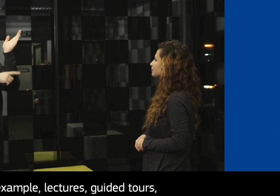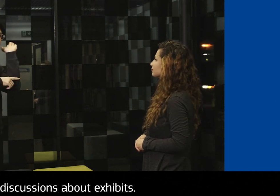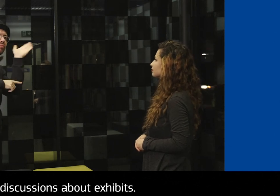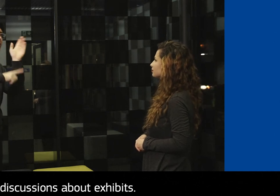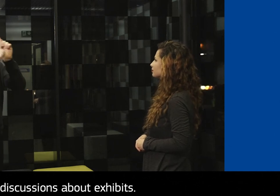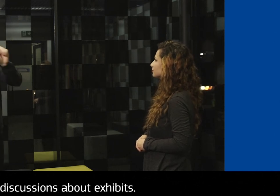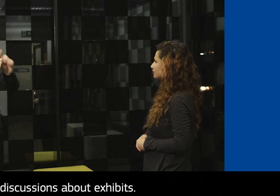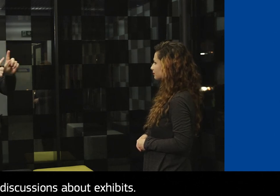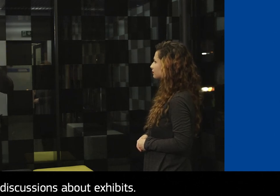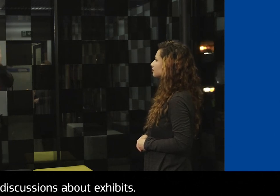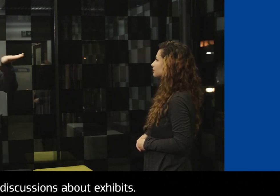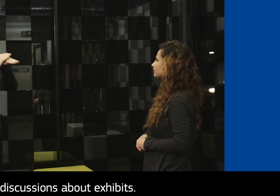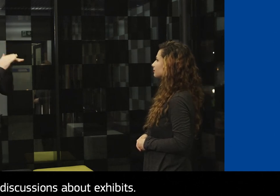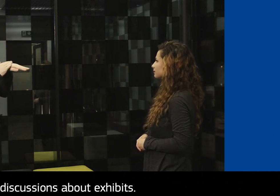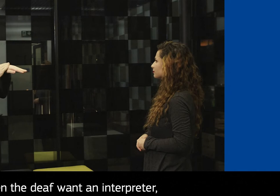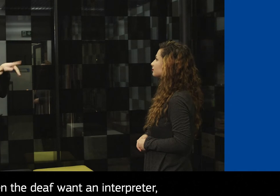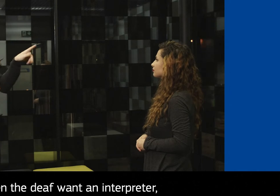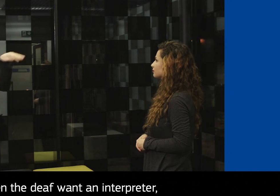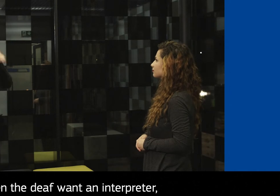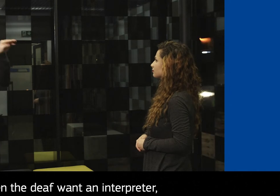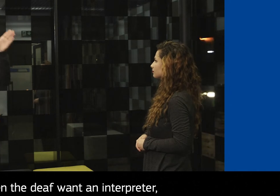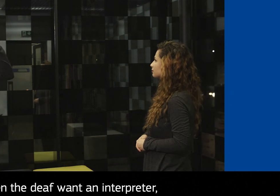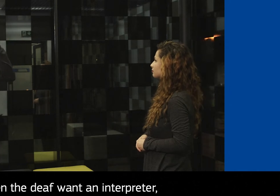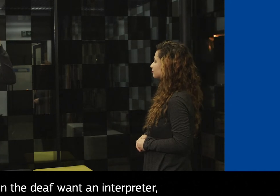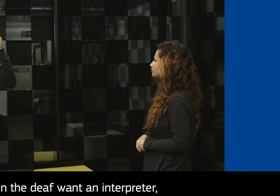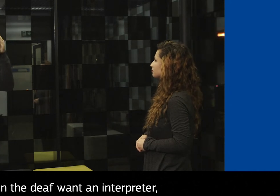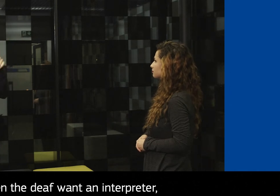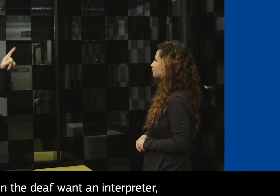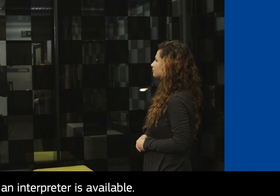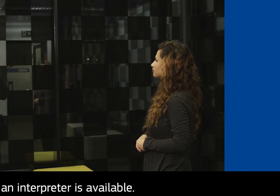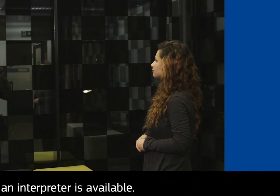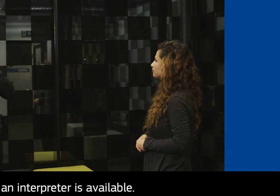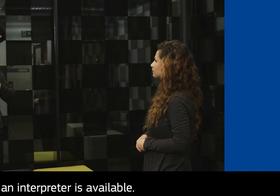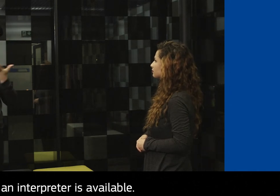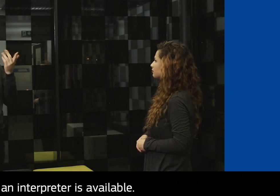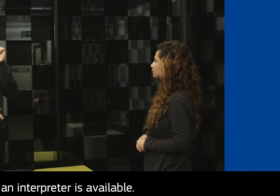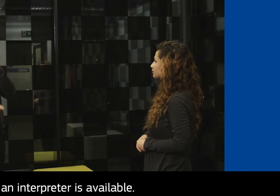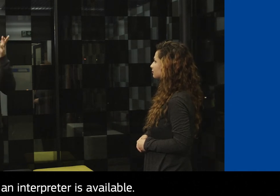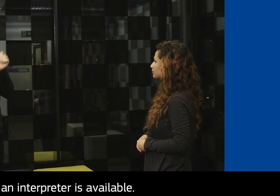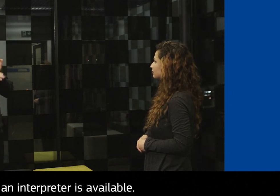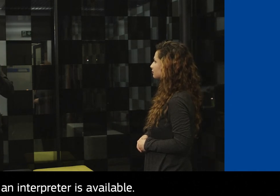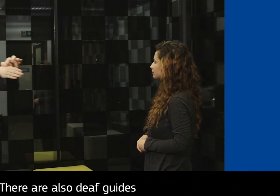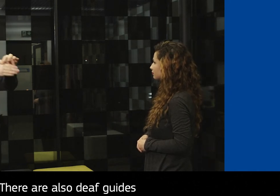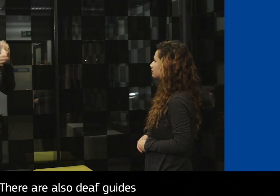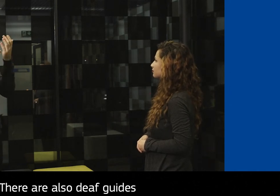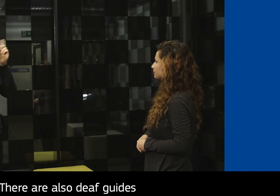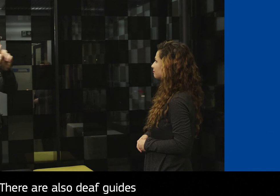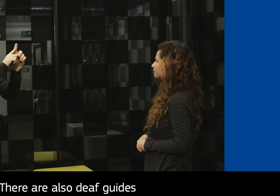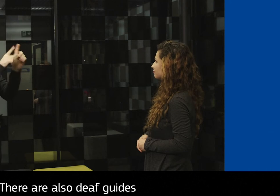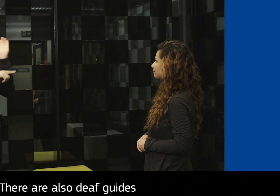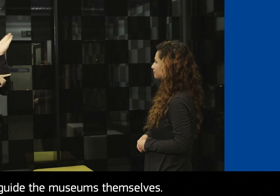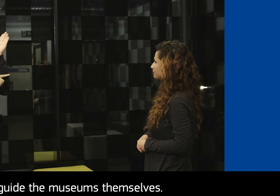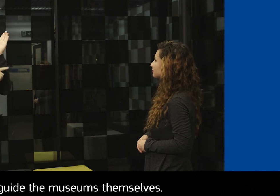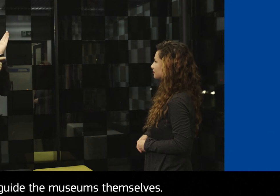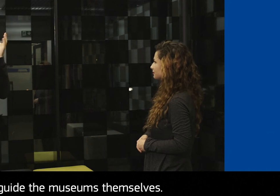tours, discussions about exhibits. When the deaf want an interpreter, an interpreter is available. There are also deaf